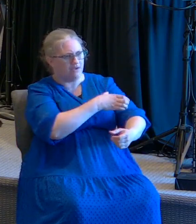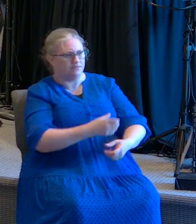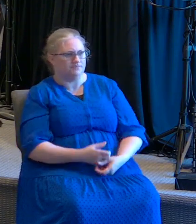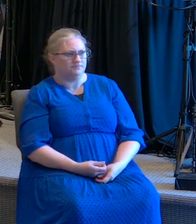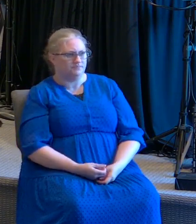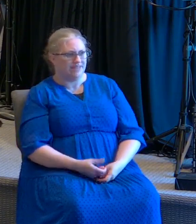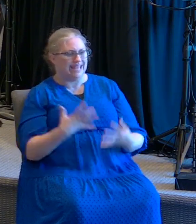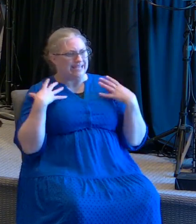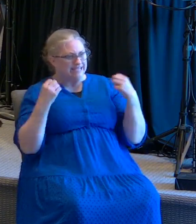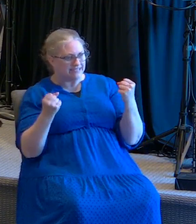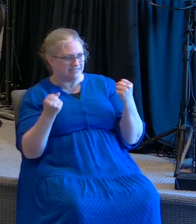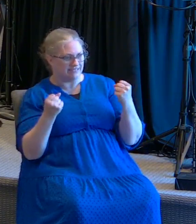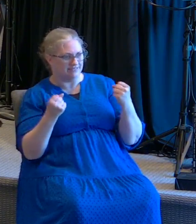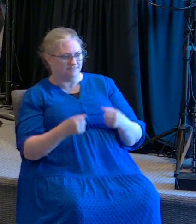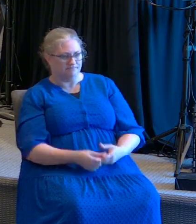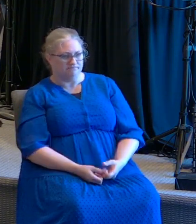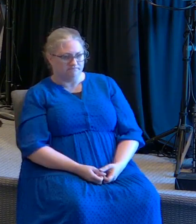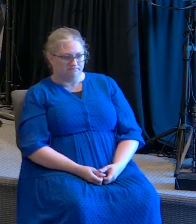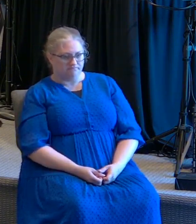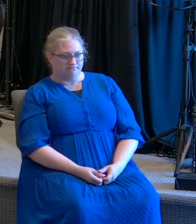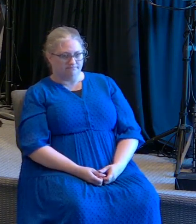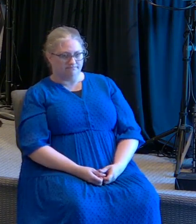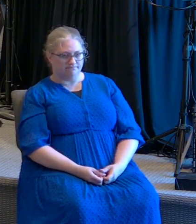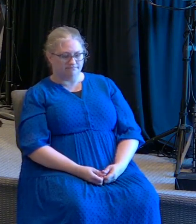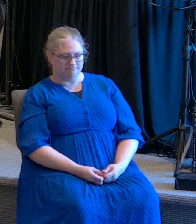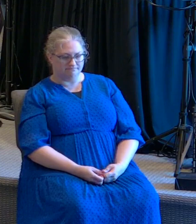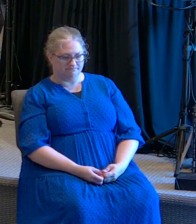Poder. Healing. Sanidad. God.